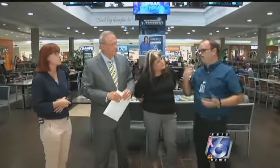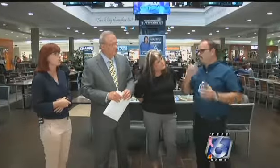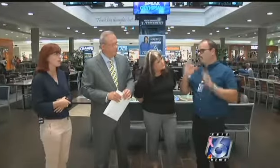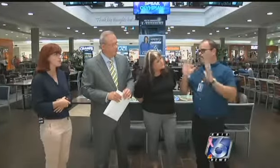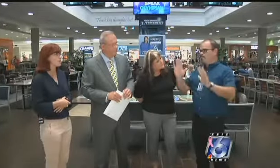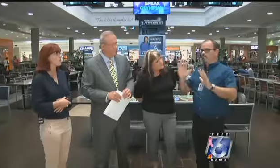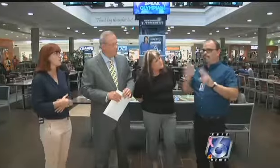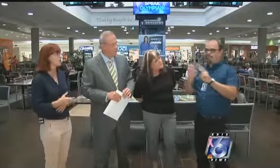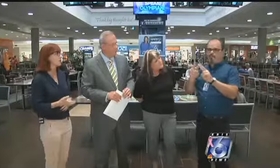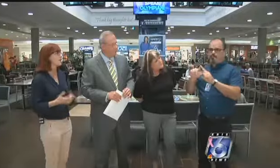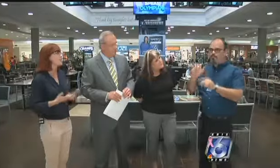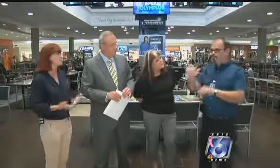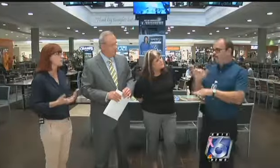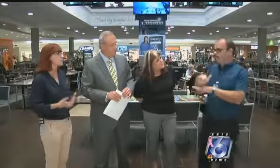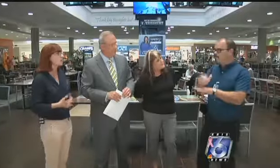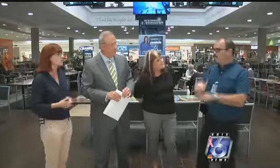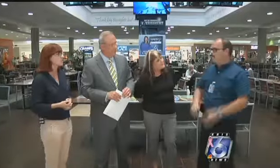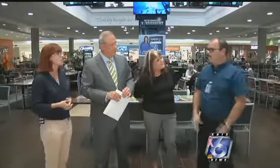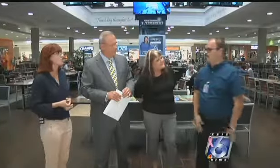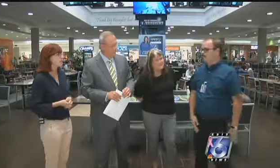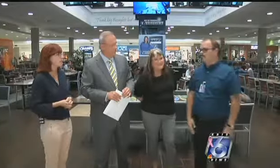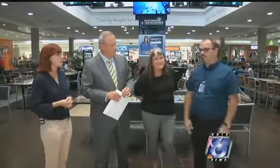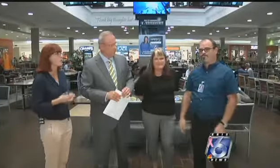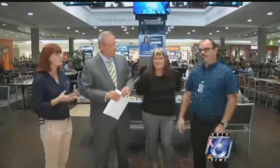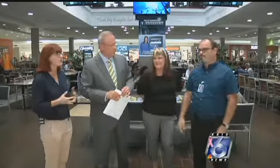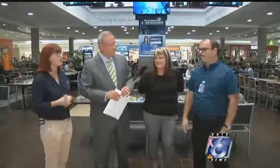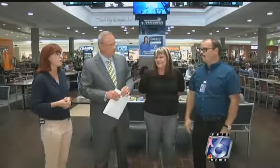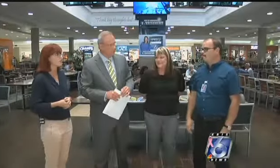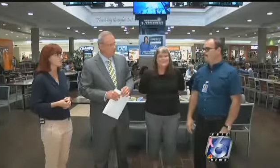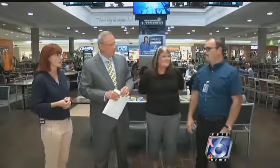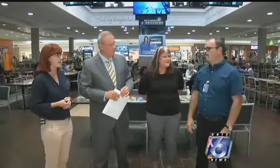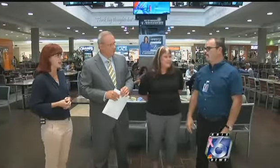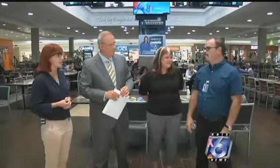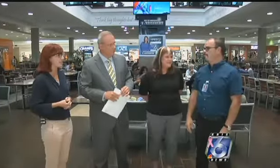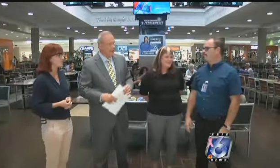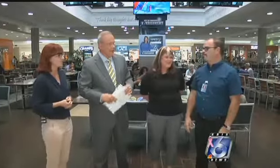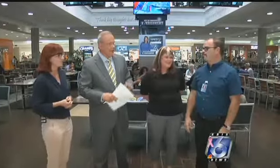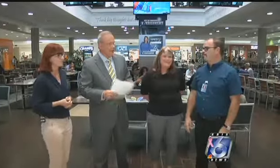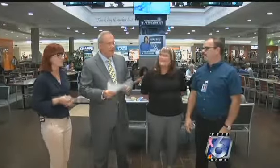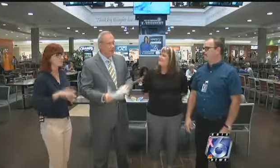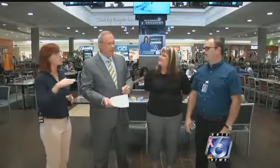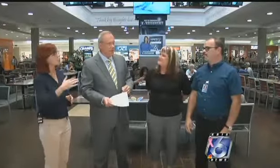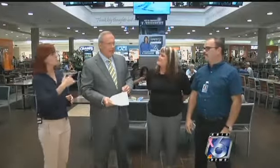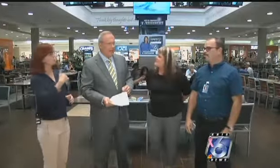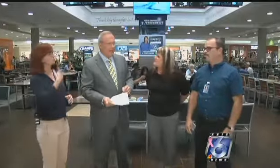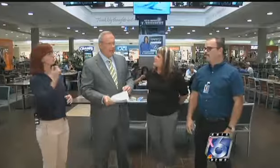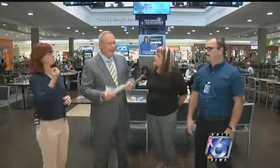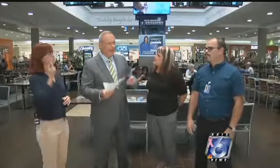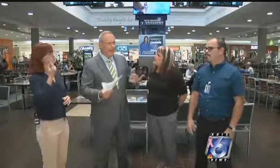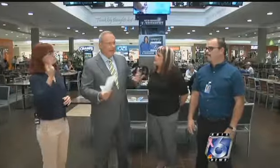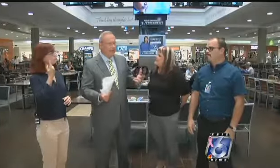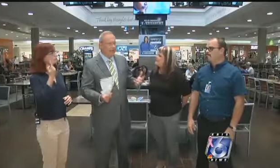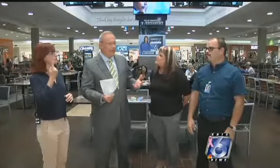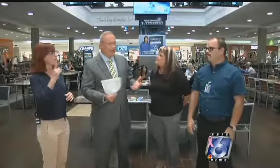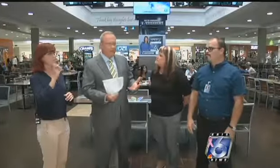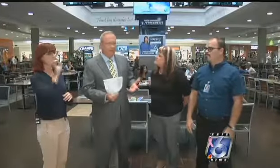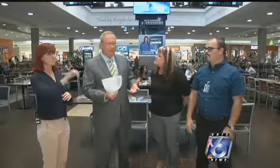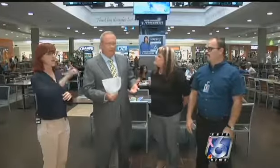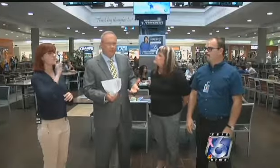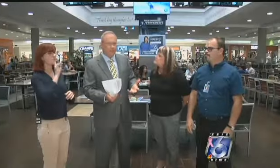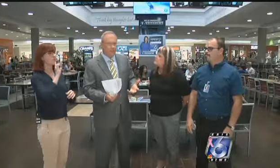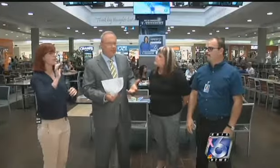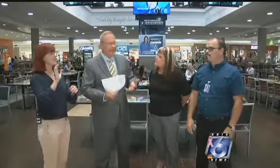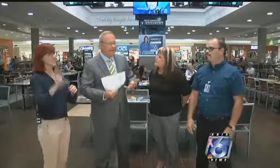hearing loss, he's a great example of showing that it's possible to do anything. We're really looking forward to that night. And as I understand it, that's kind of the